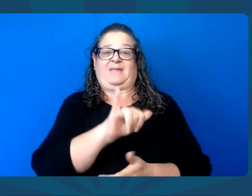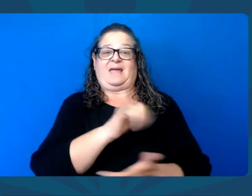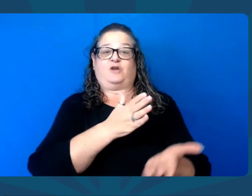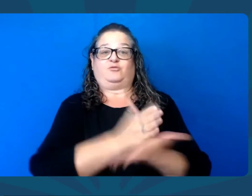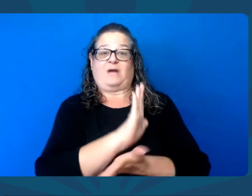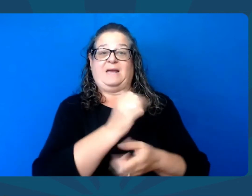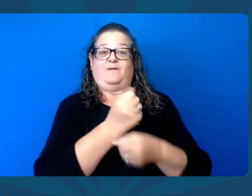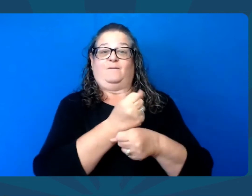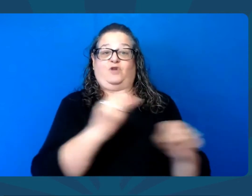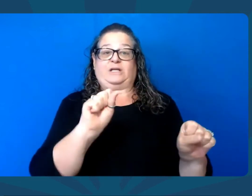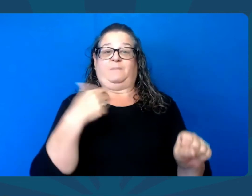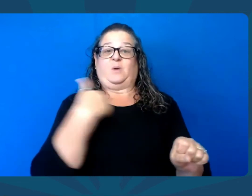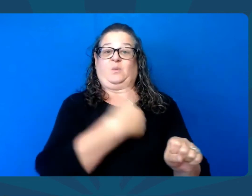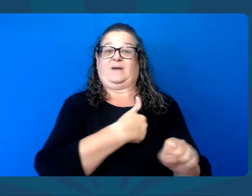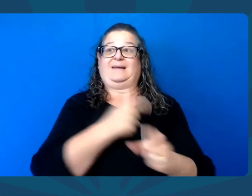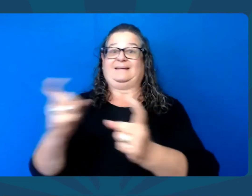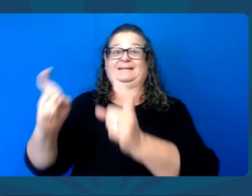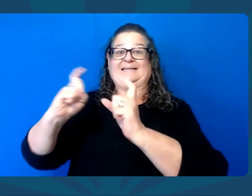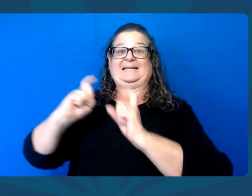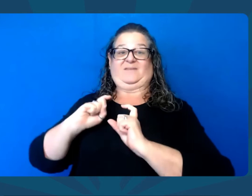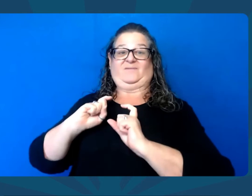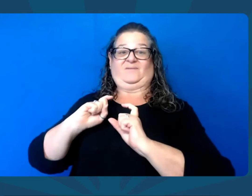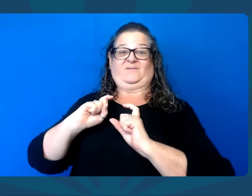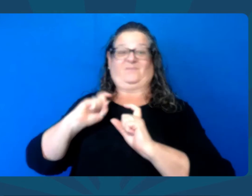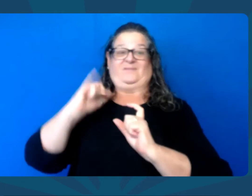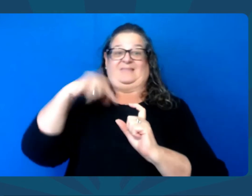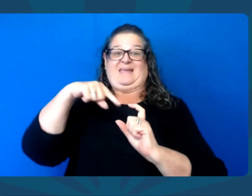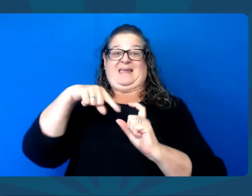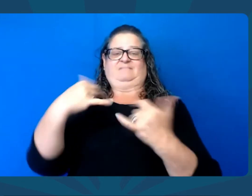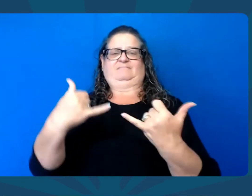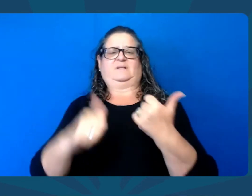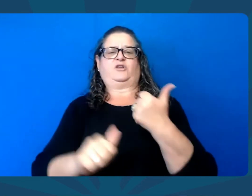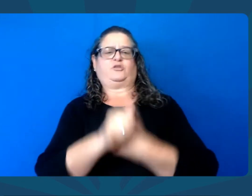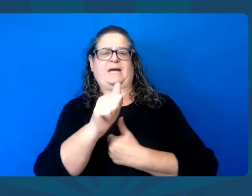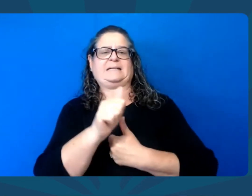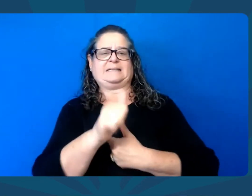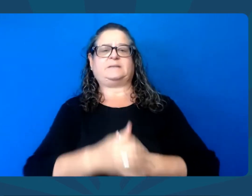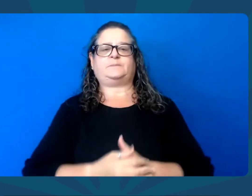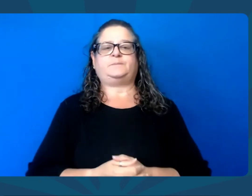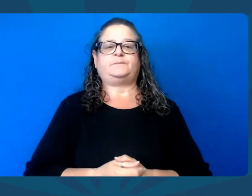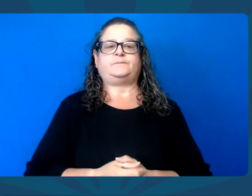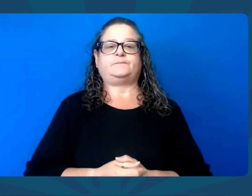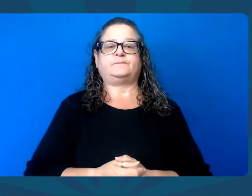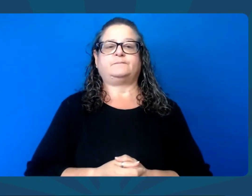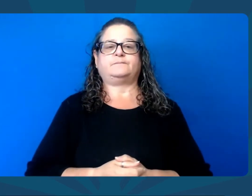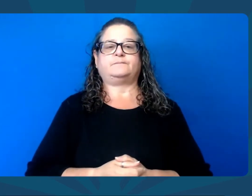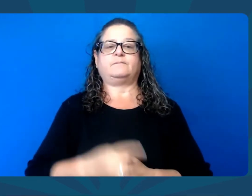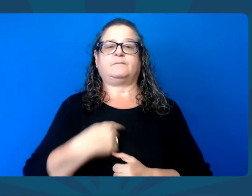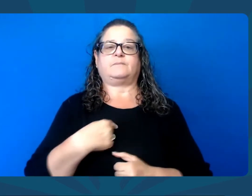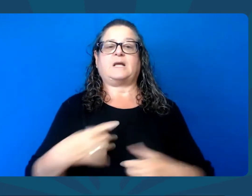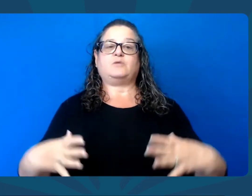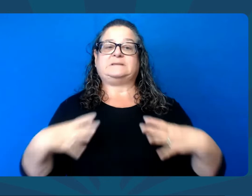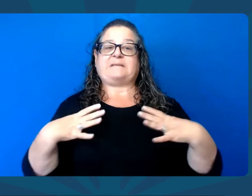I'm running as the Democratic candidate for District 27 representative because I